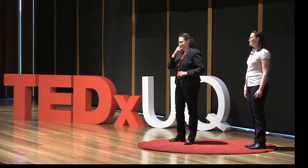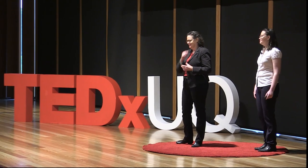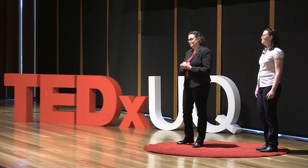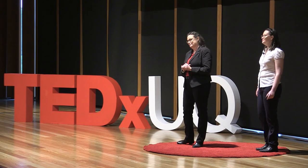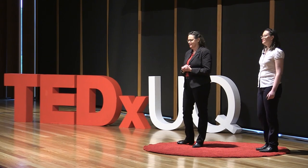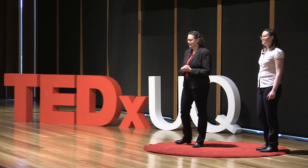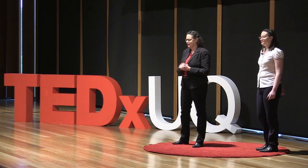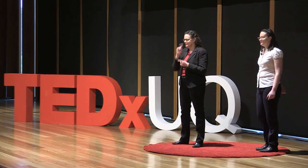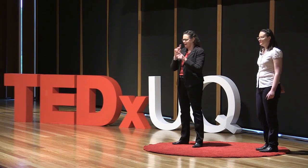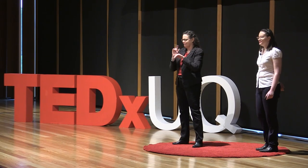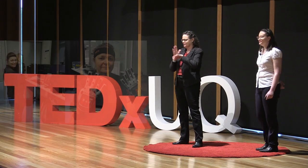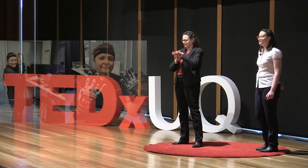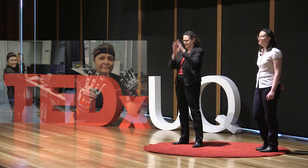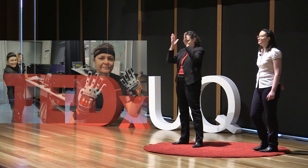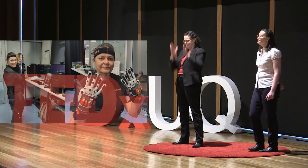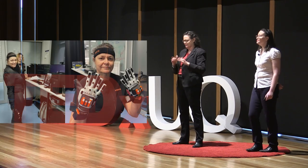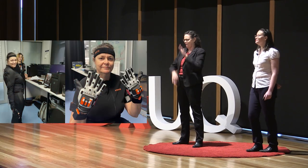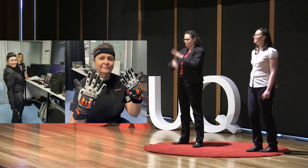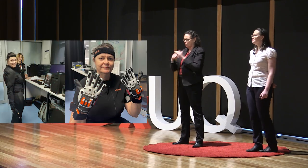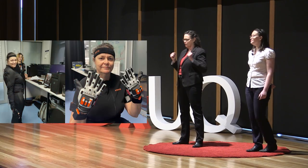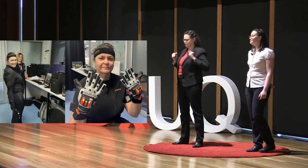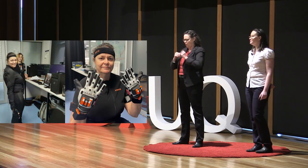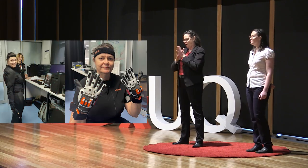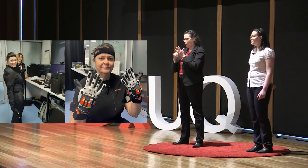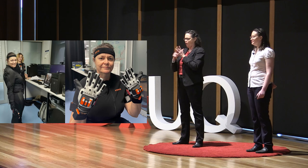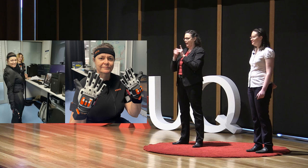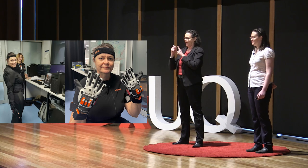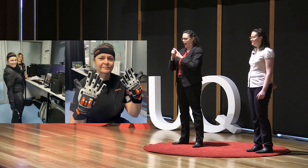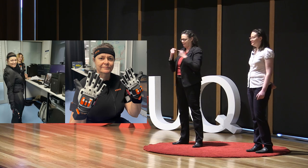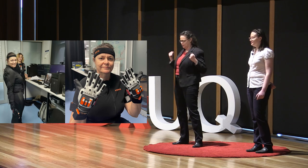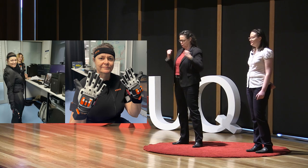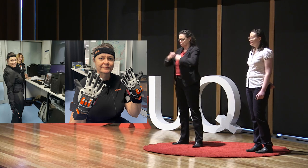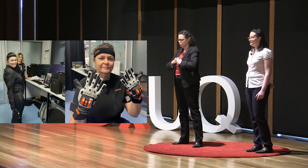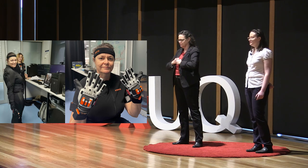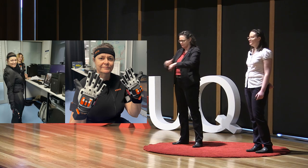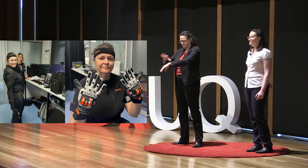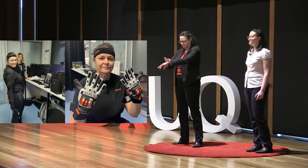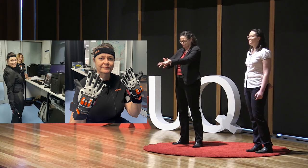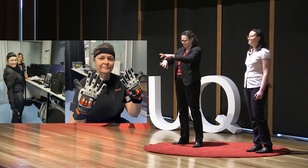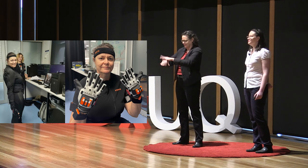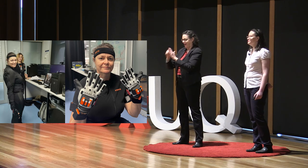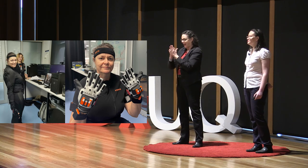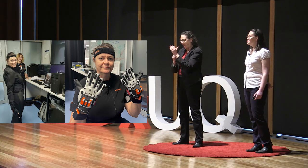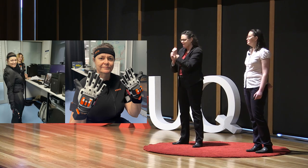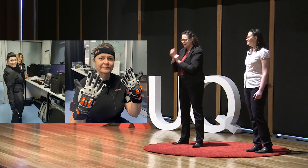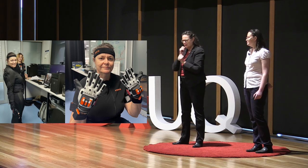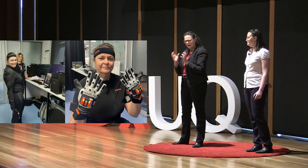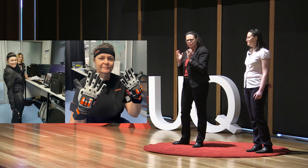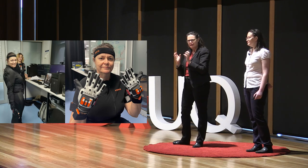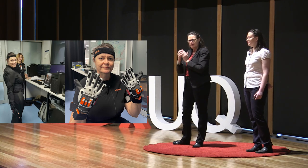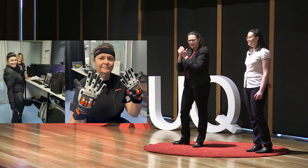So you can see on the slide behind me, on the left, you can see that I have the full motion capture suit on.